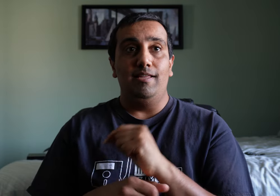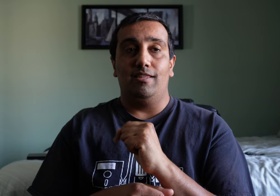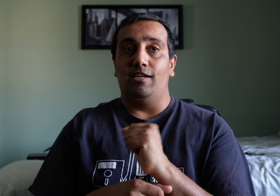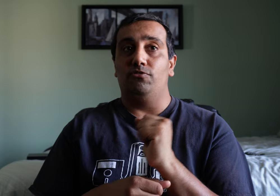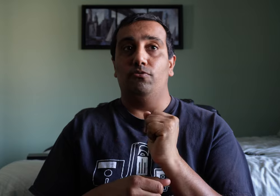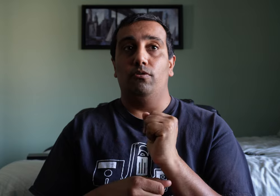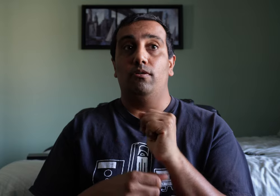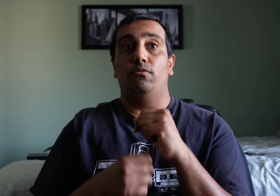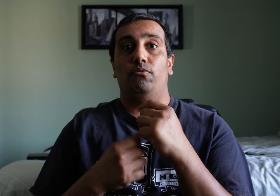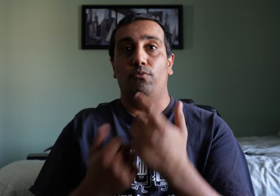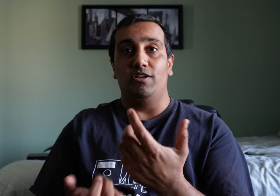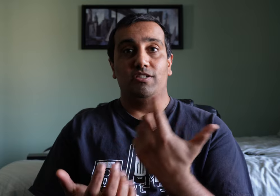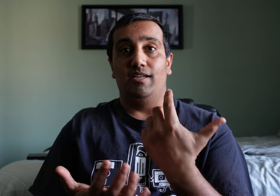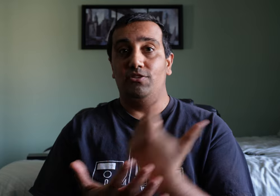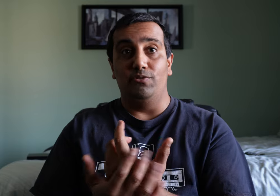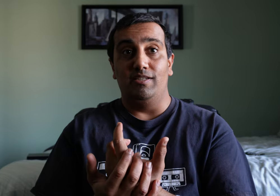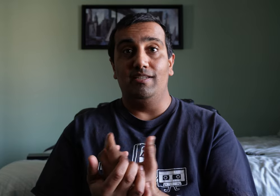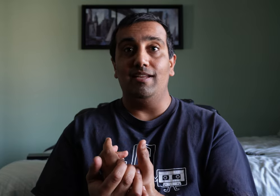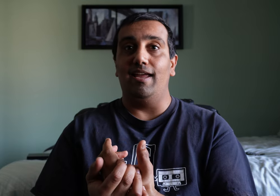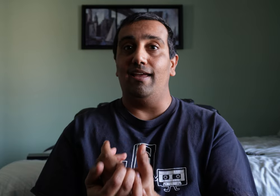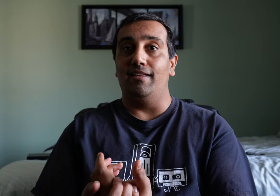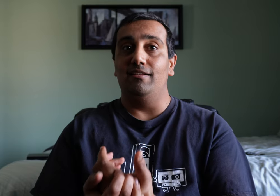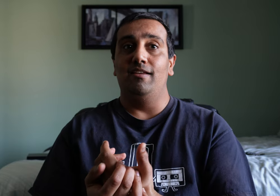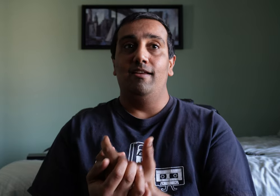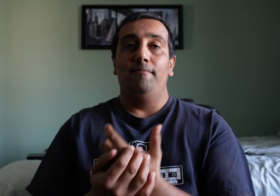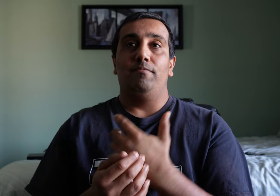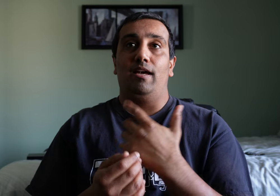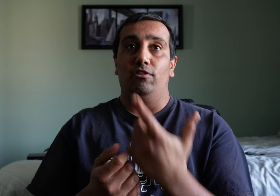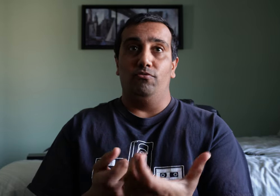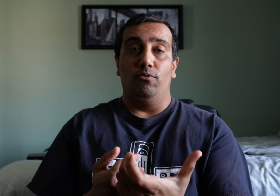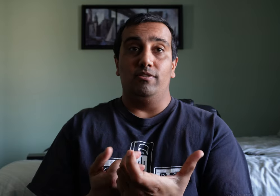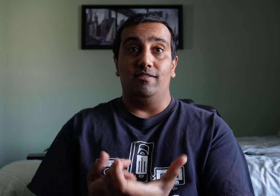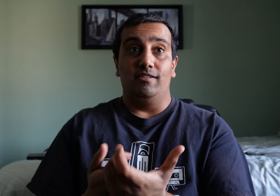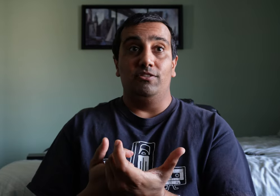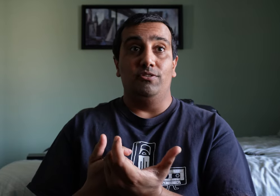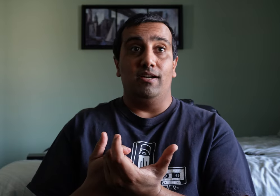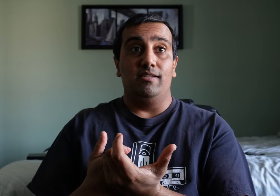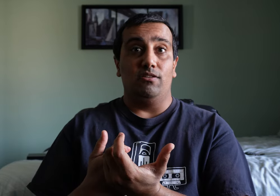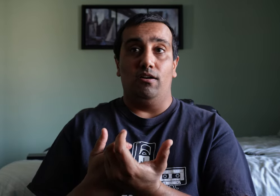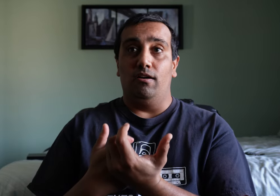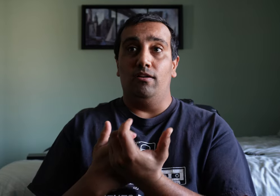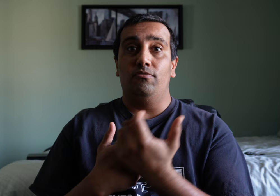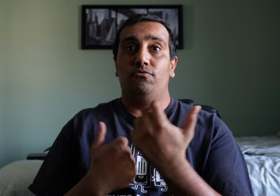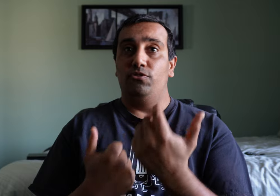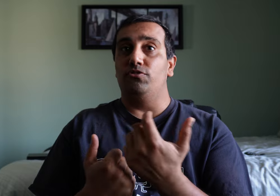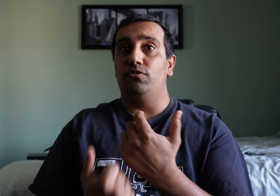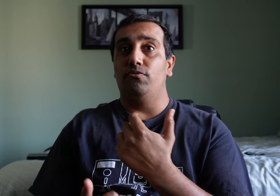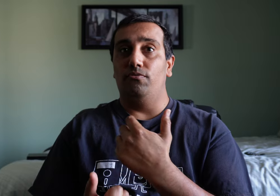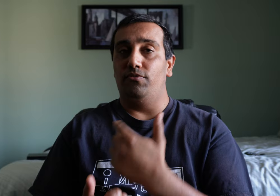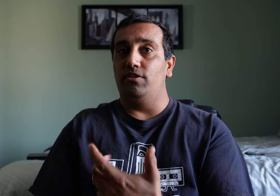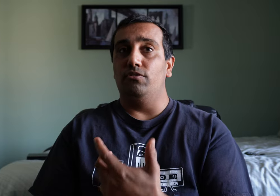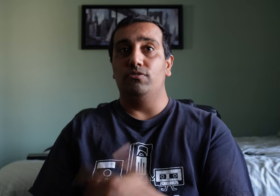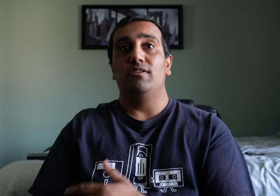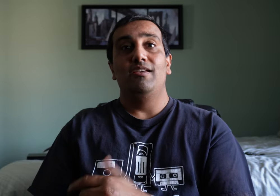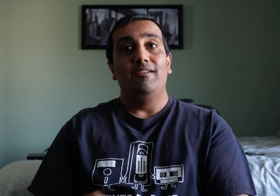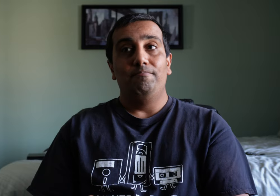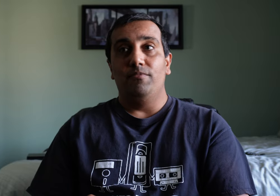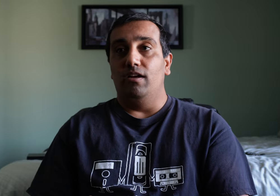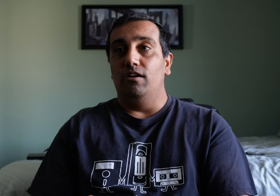Thanks for watching and tuning in and I look forward to seeing you guys on future videos, um,